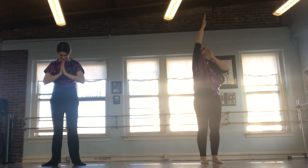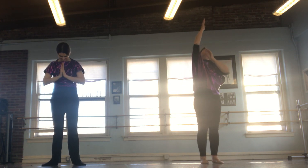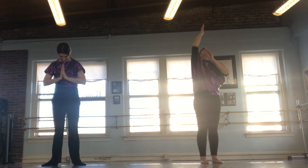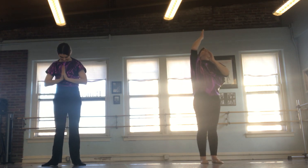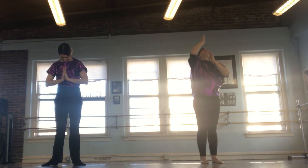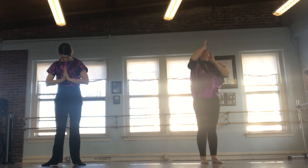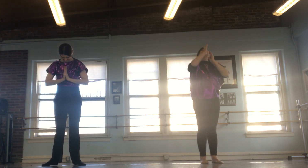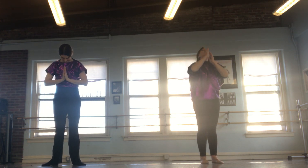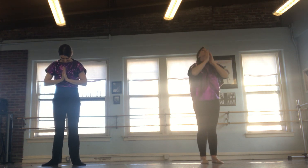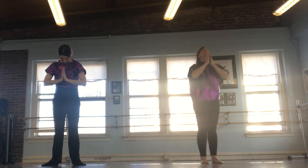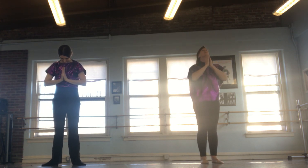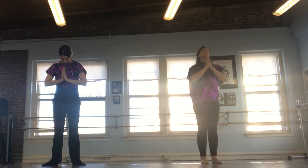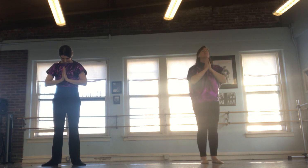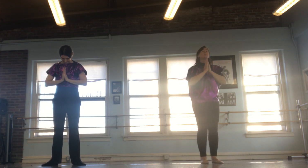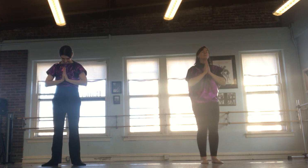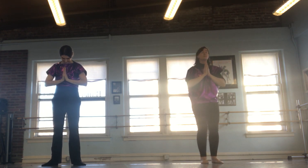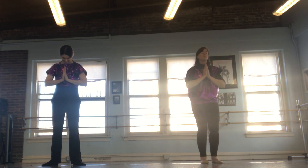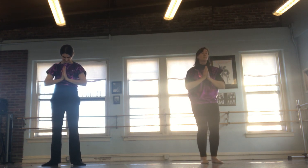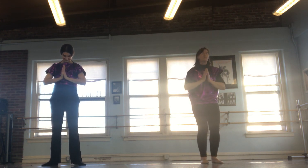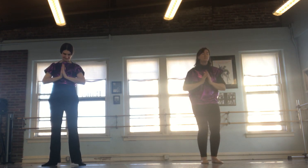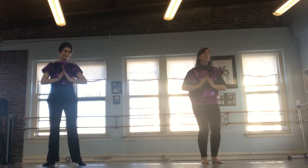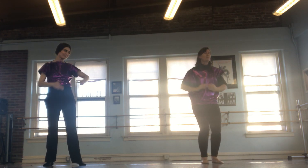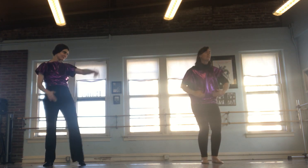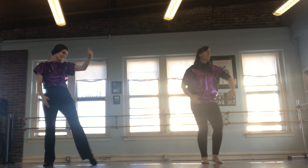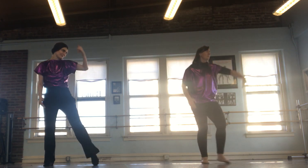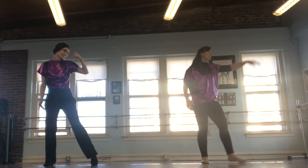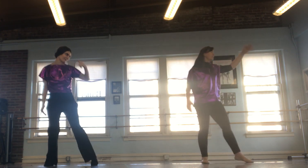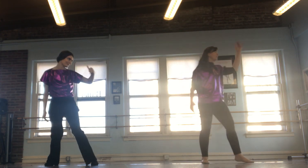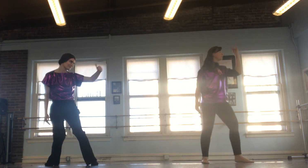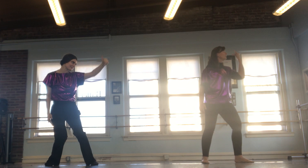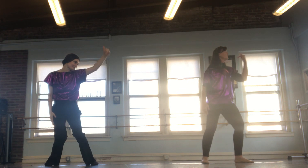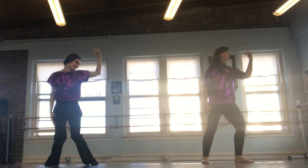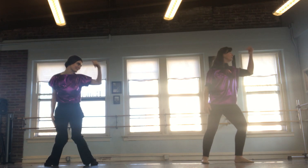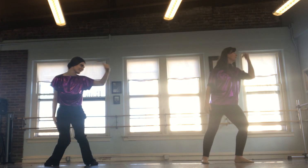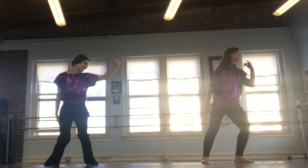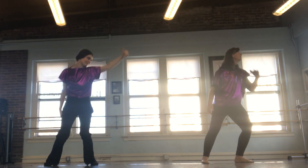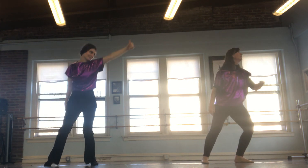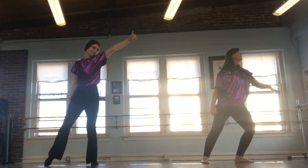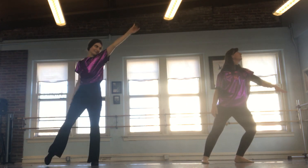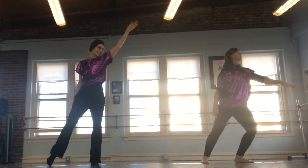And age to age we stand